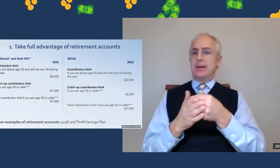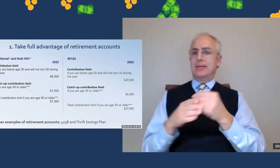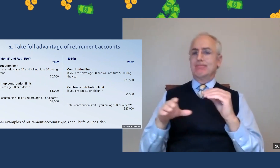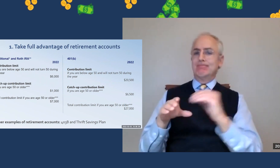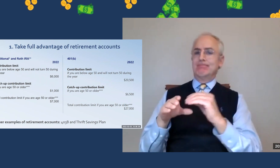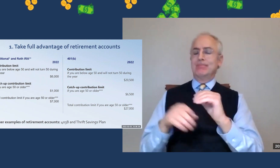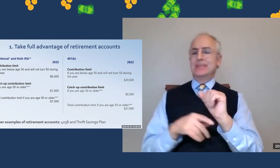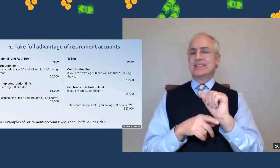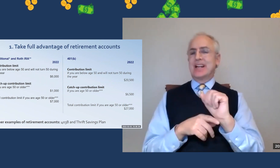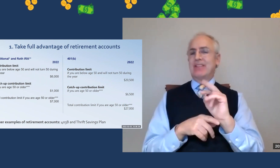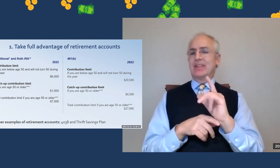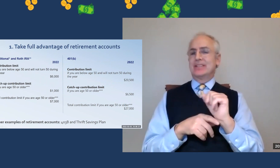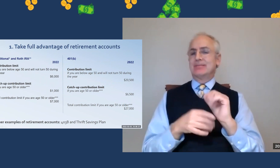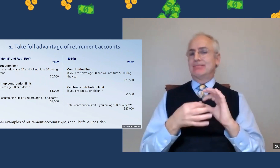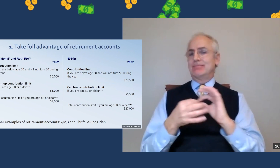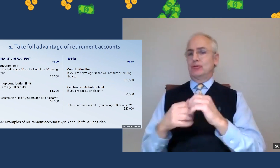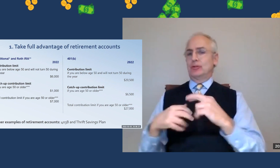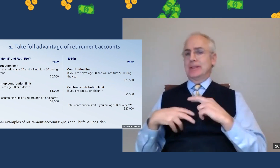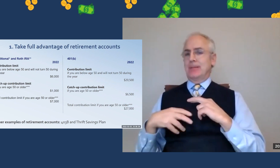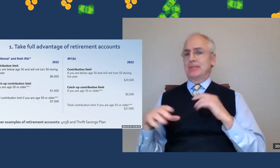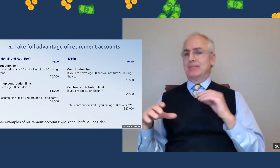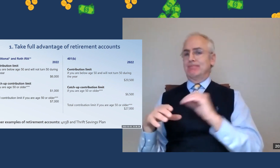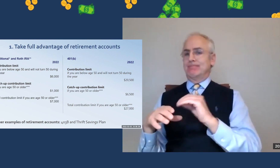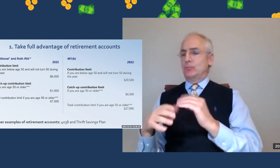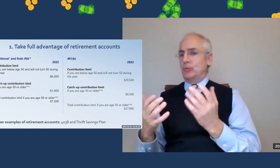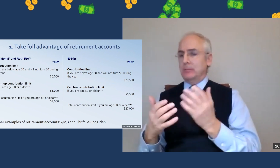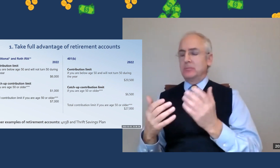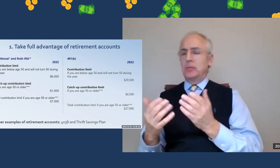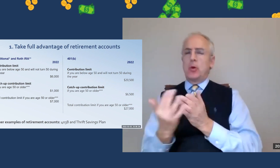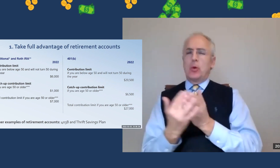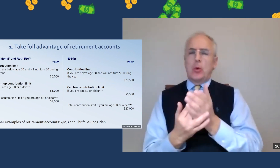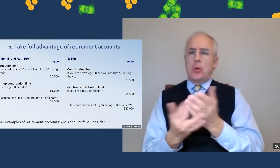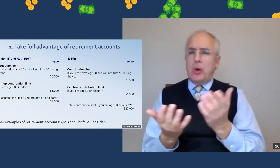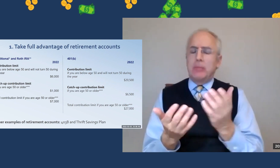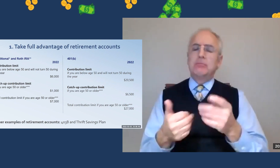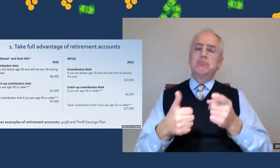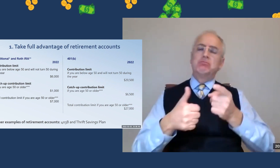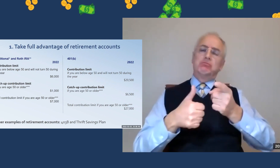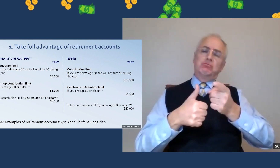How much can you contribute or save toward your retirement?